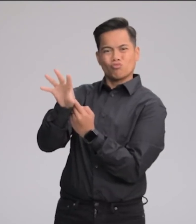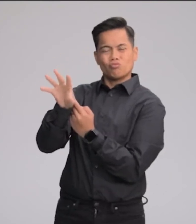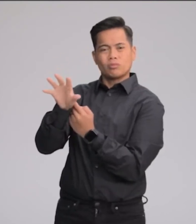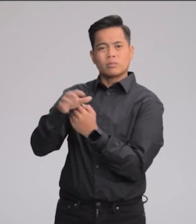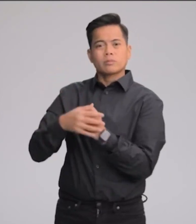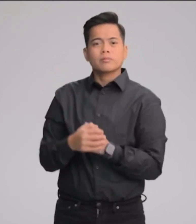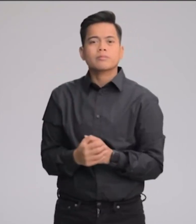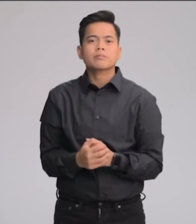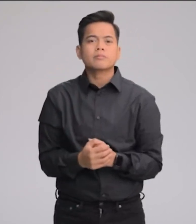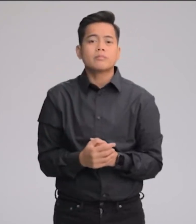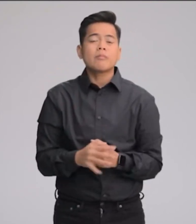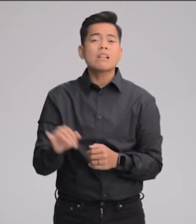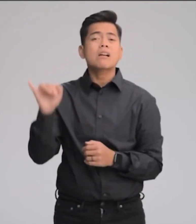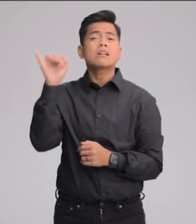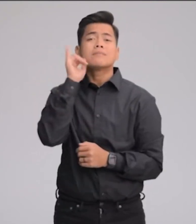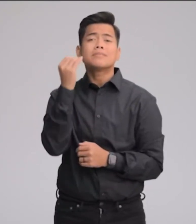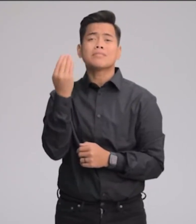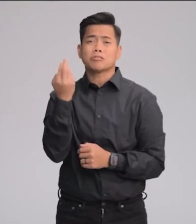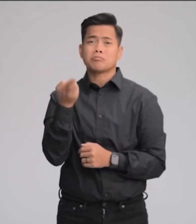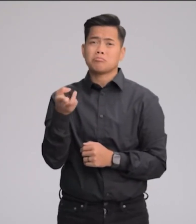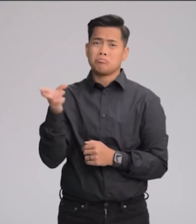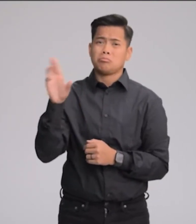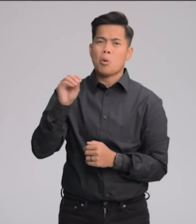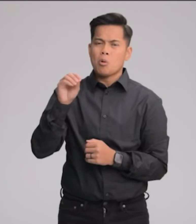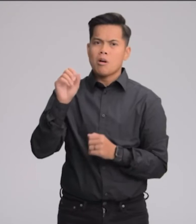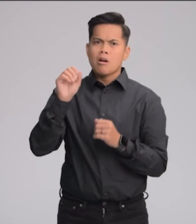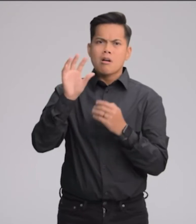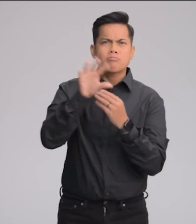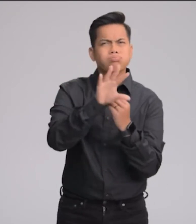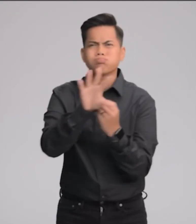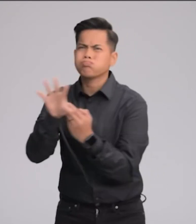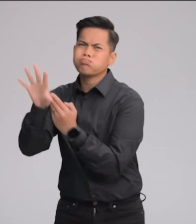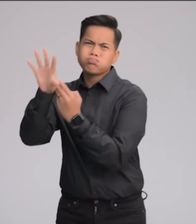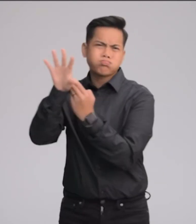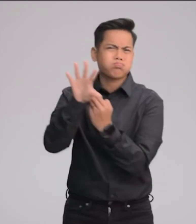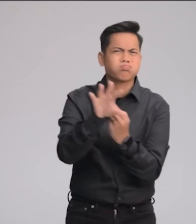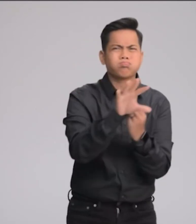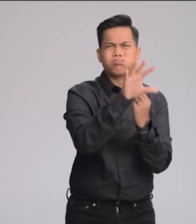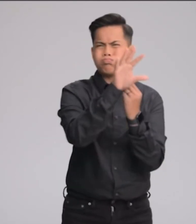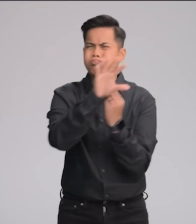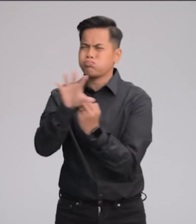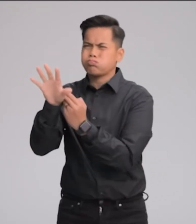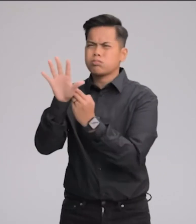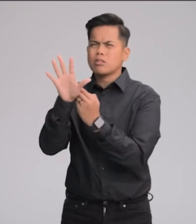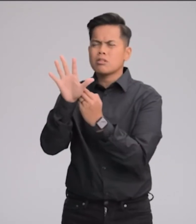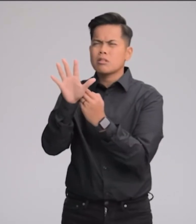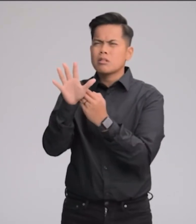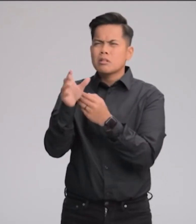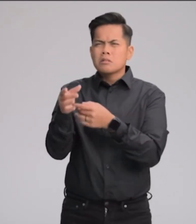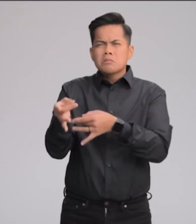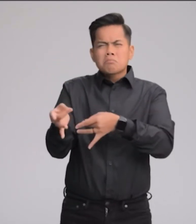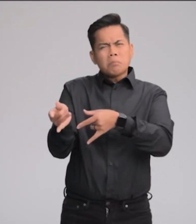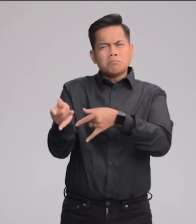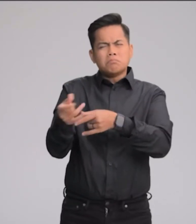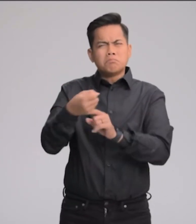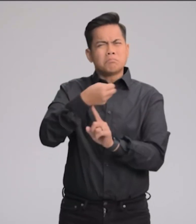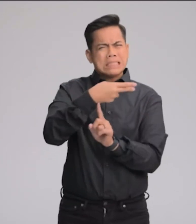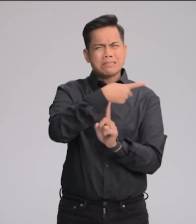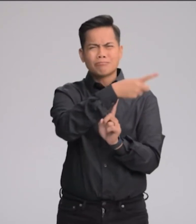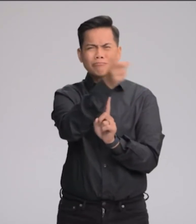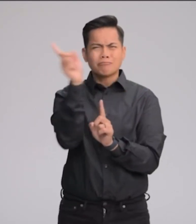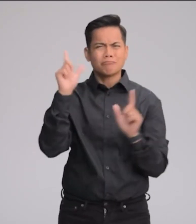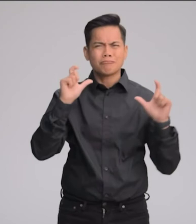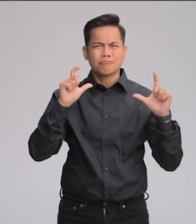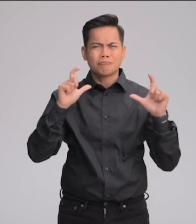iPhone 14 Pro is capable of shots that for most film cameras are simply impossible. You can rely